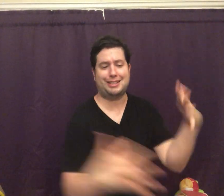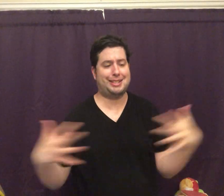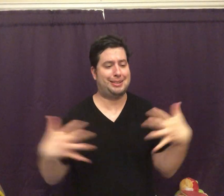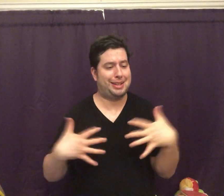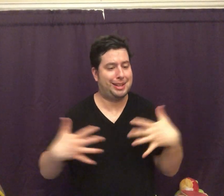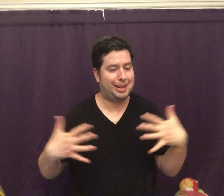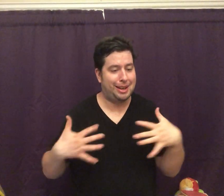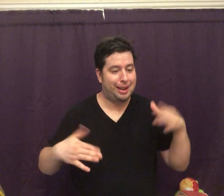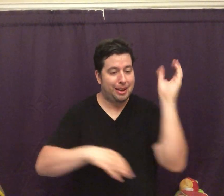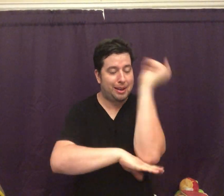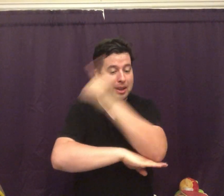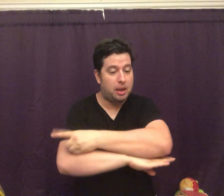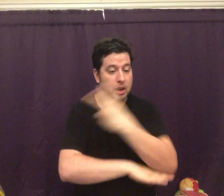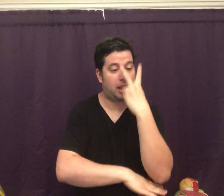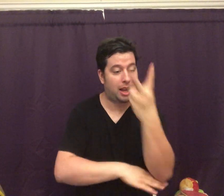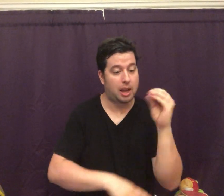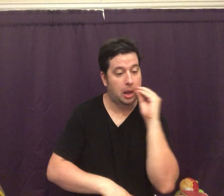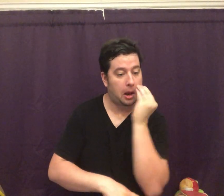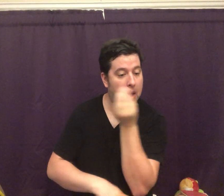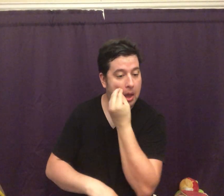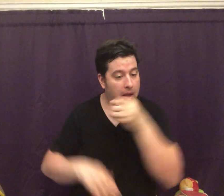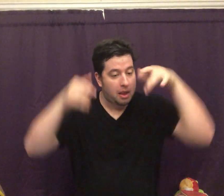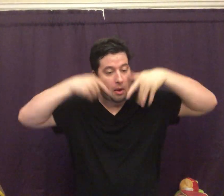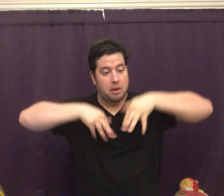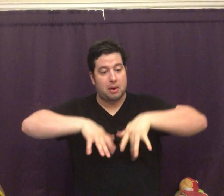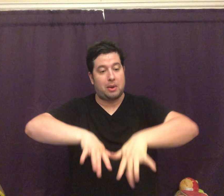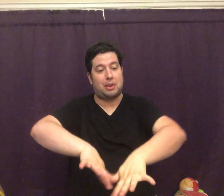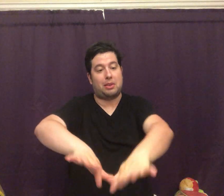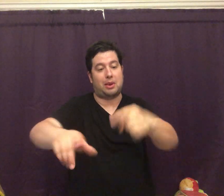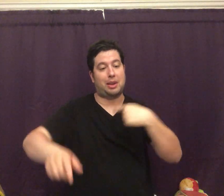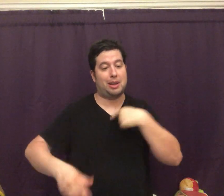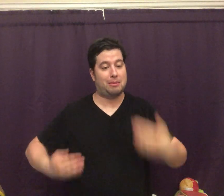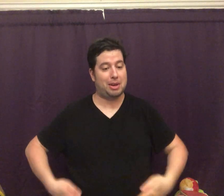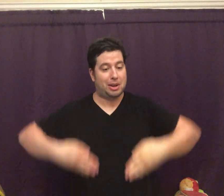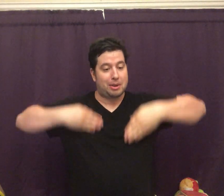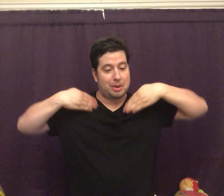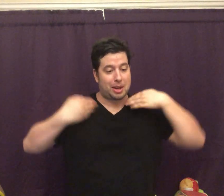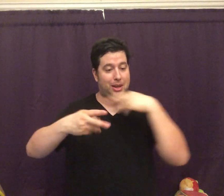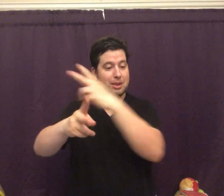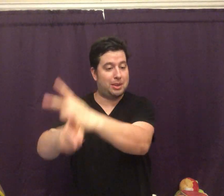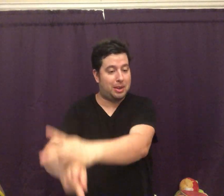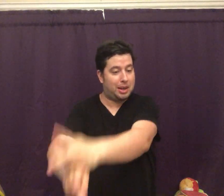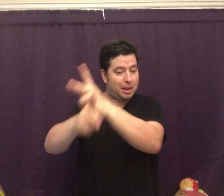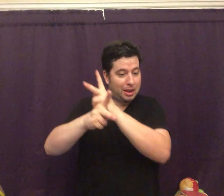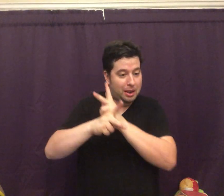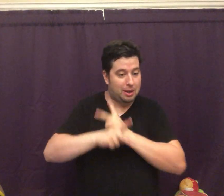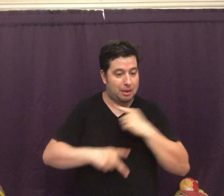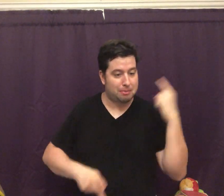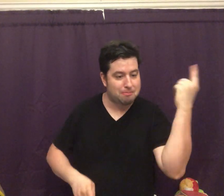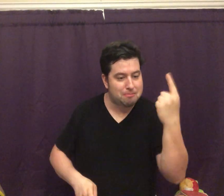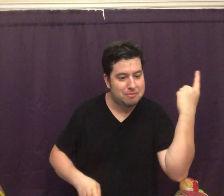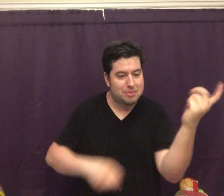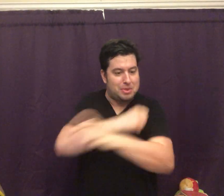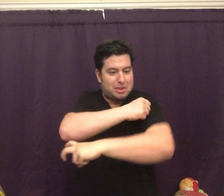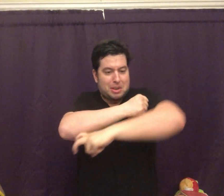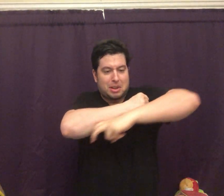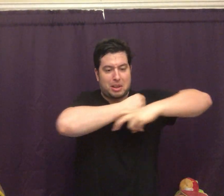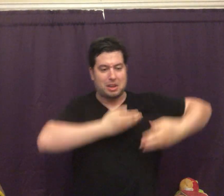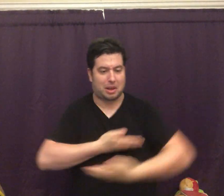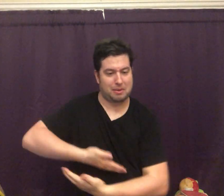guilt me to go. But then one day, I came across a flower going free. Its magic kept me young, so I kept it all for me. But someone dug it up.